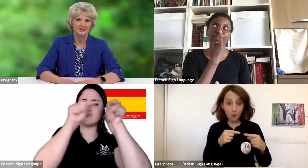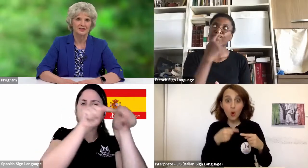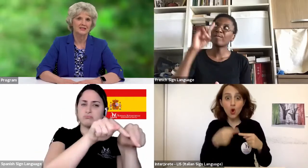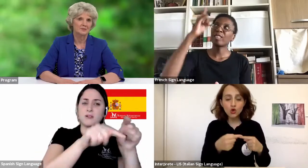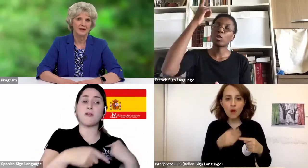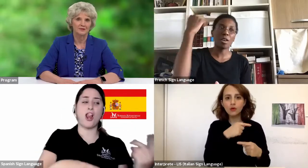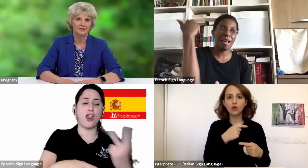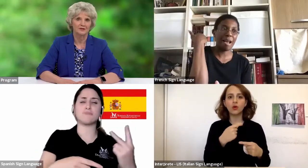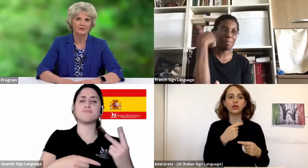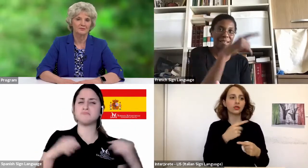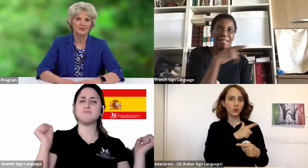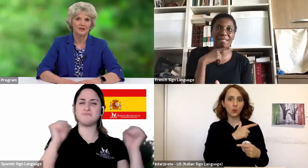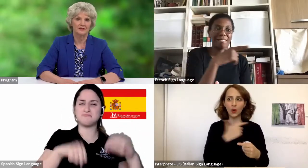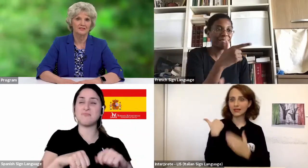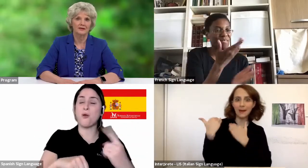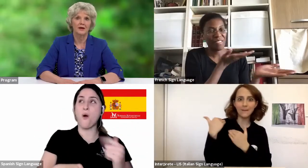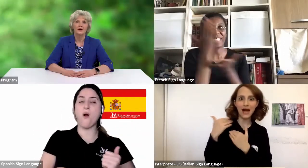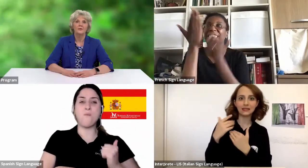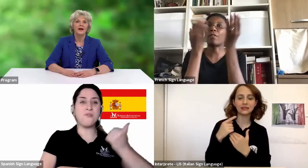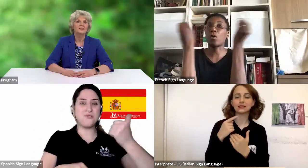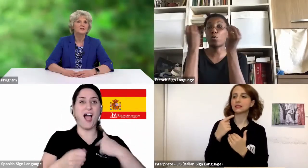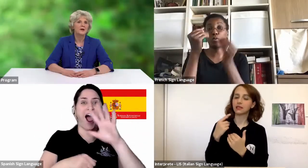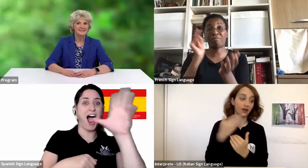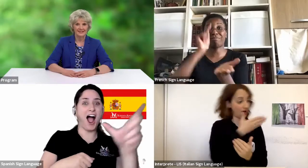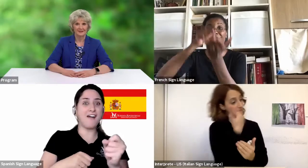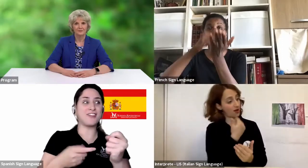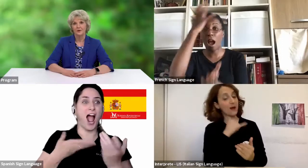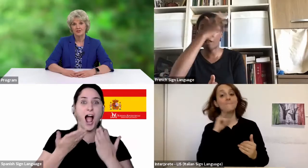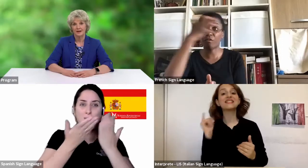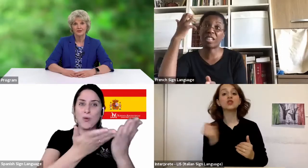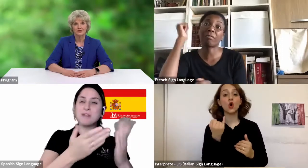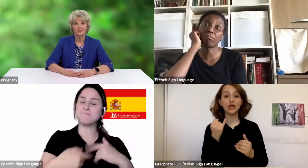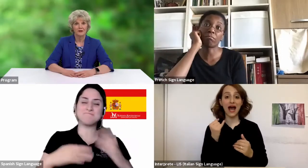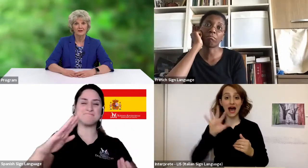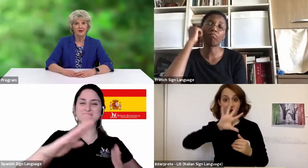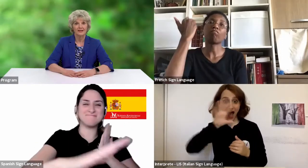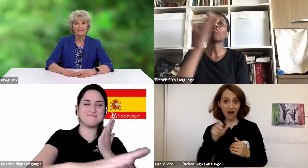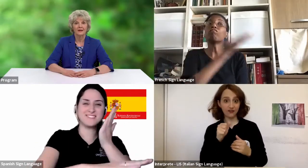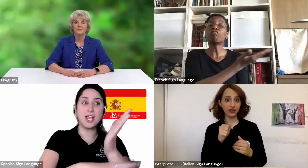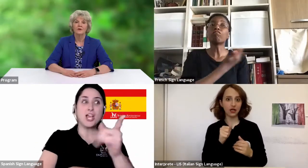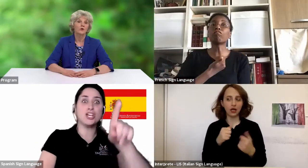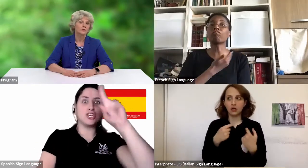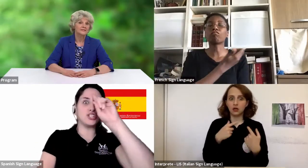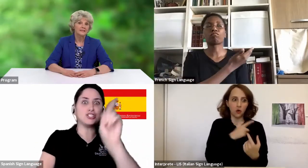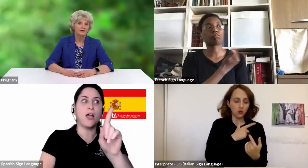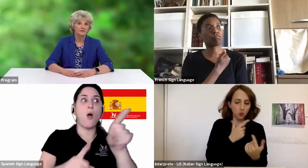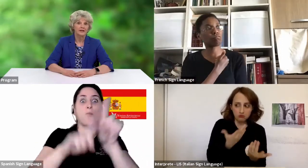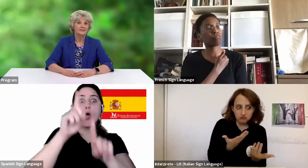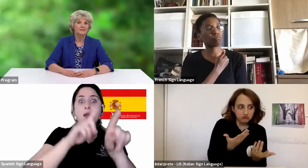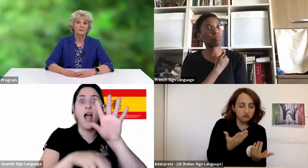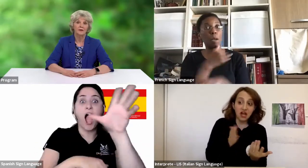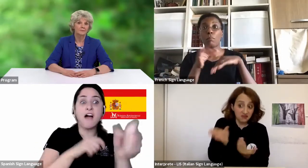privilege to be able to serve as missionaries. We had no idea what challenges we might face or what